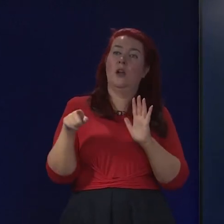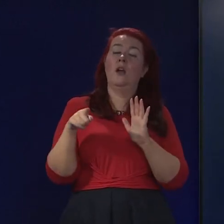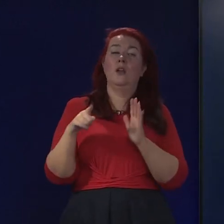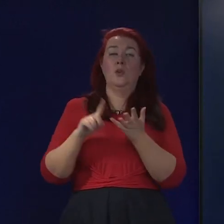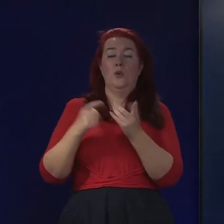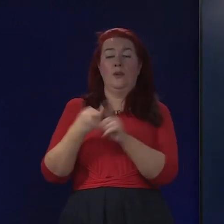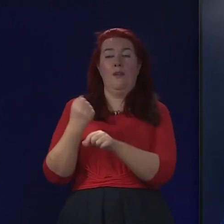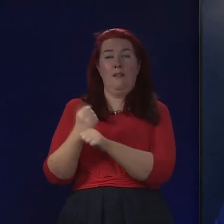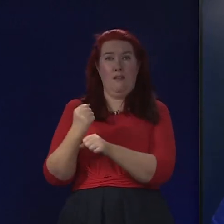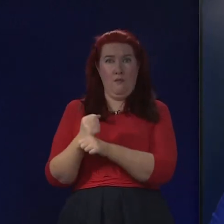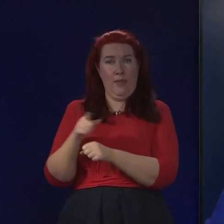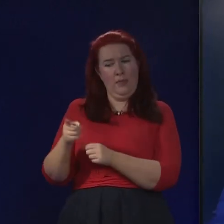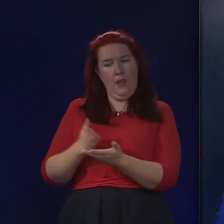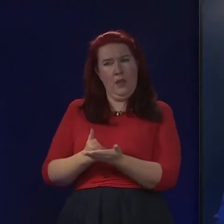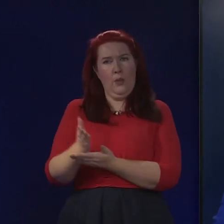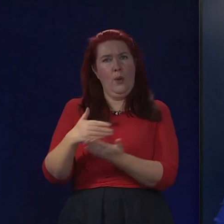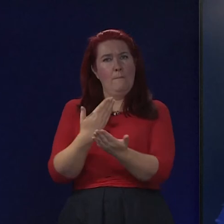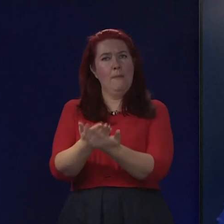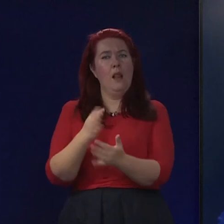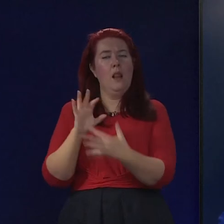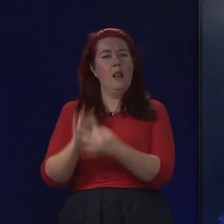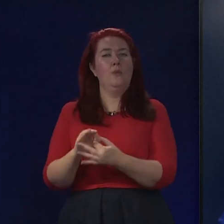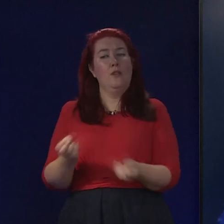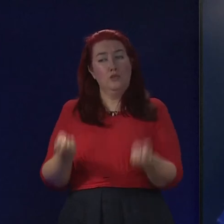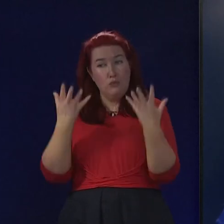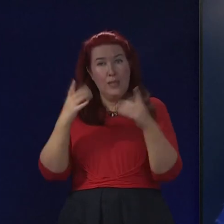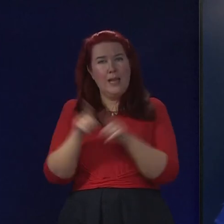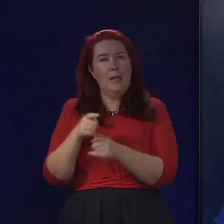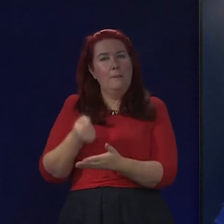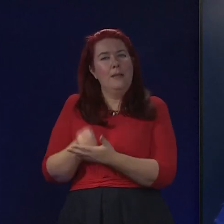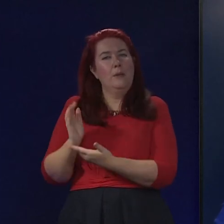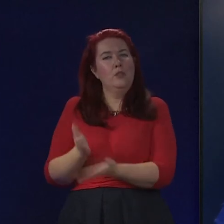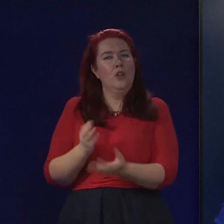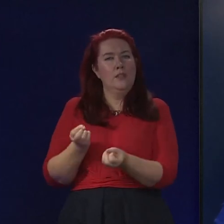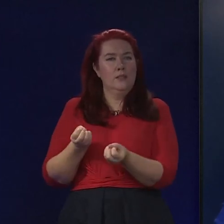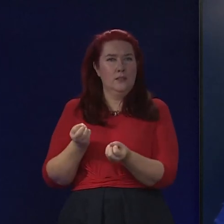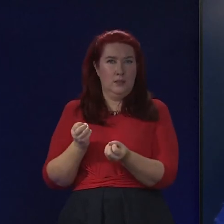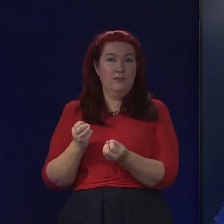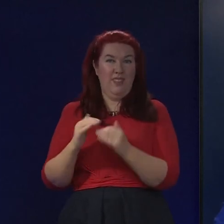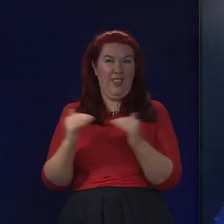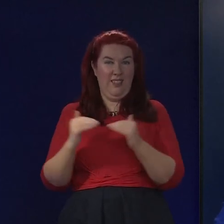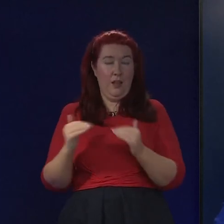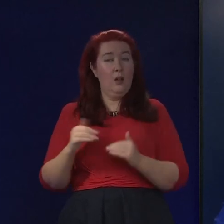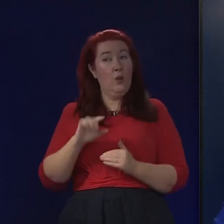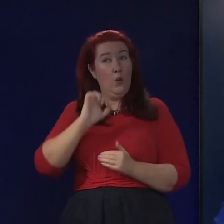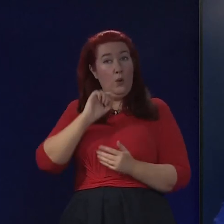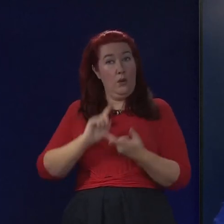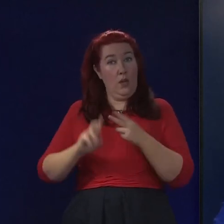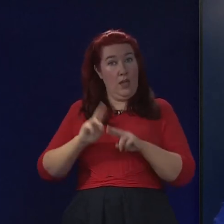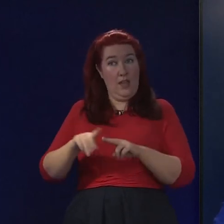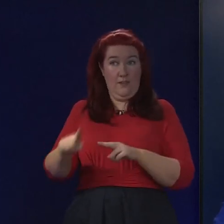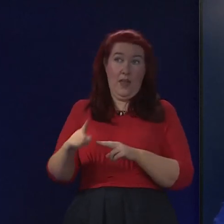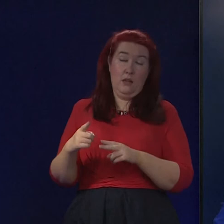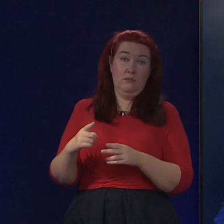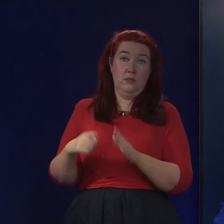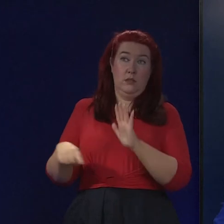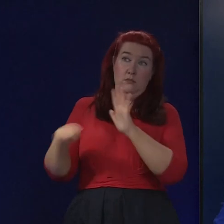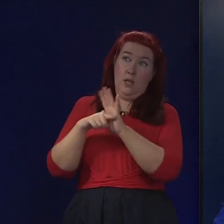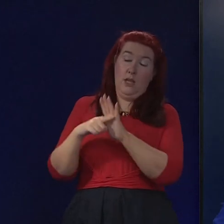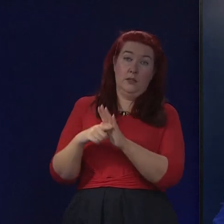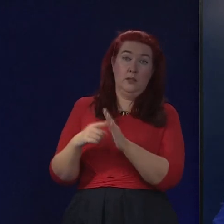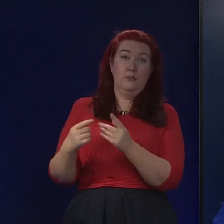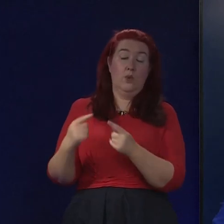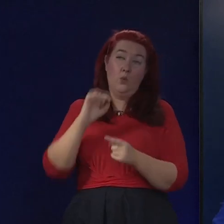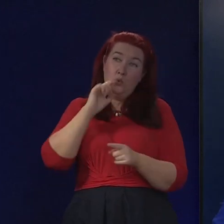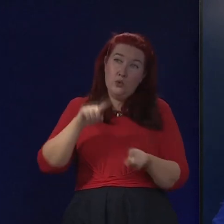minimum service levels. You've already said that you're against that legislation. I was wondering if you would refuse to cooperate on enforcement of that, much like you